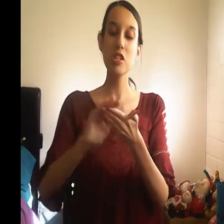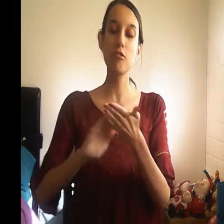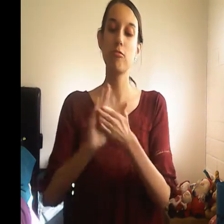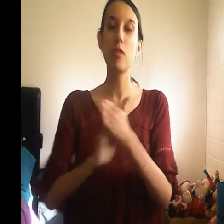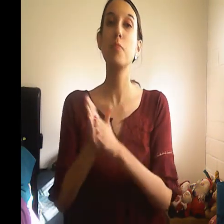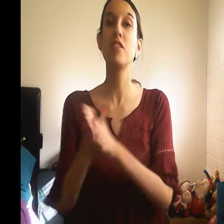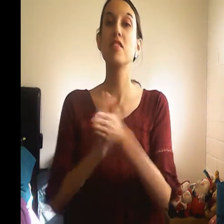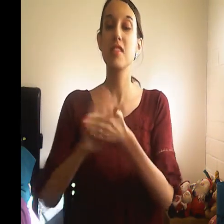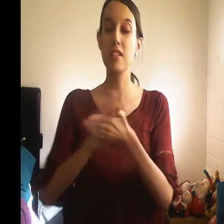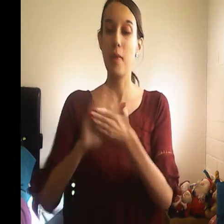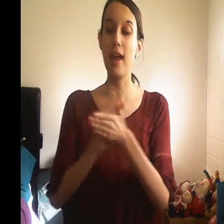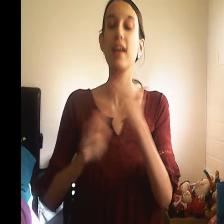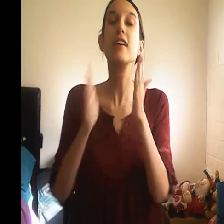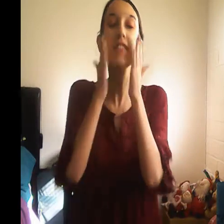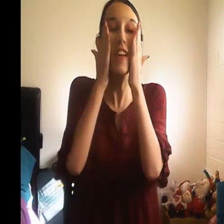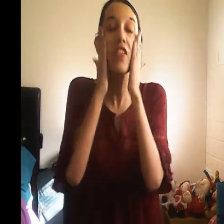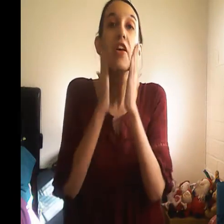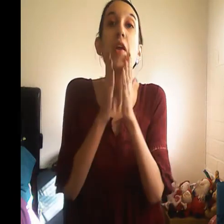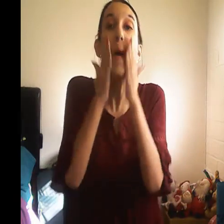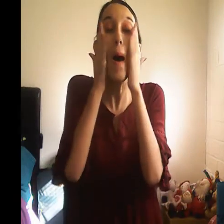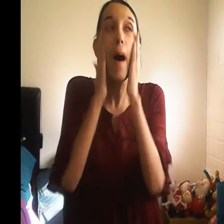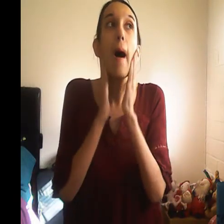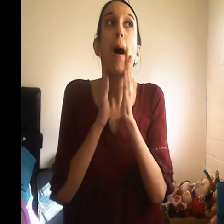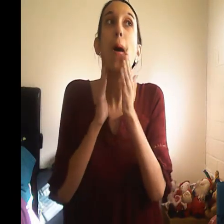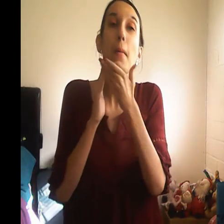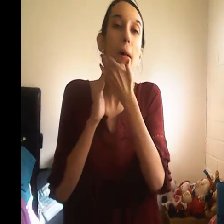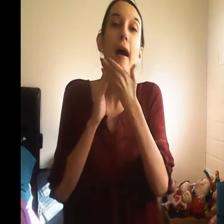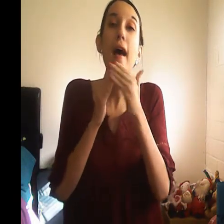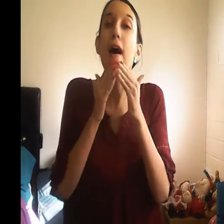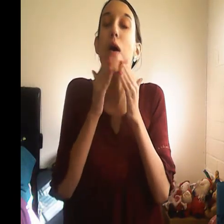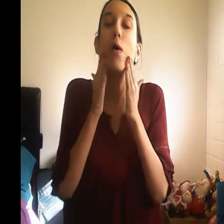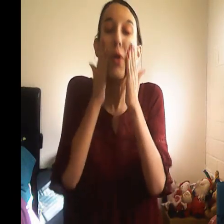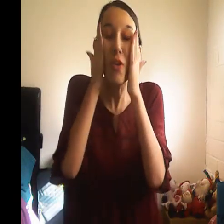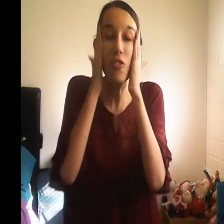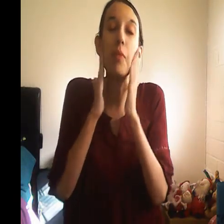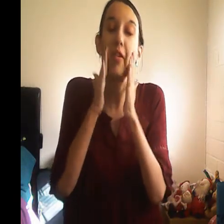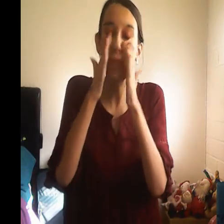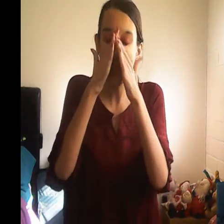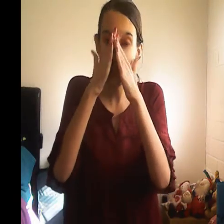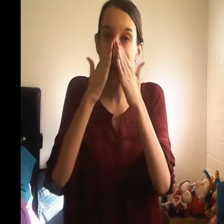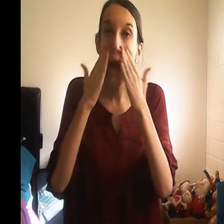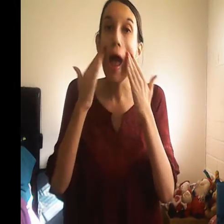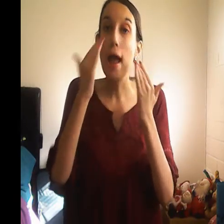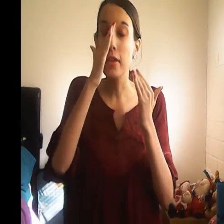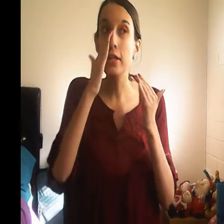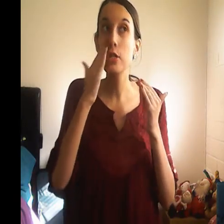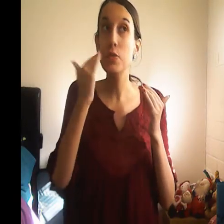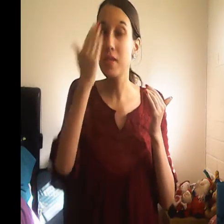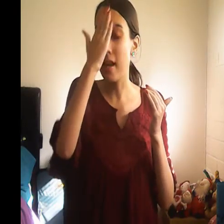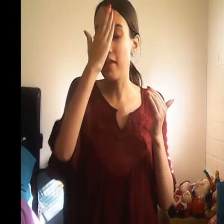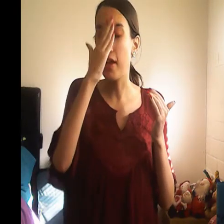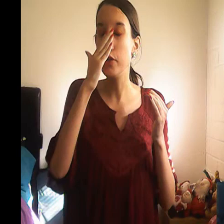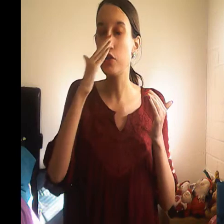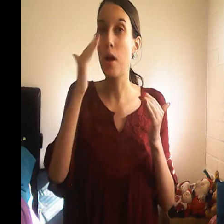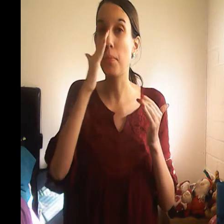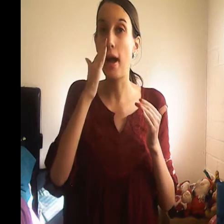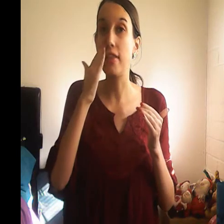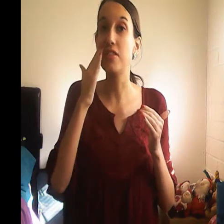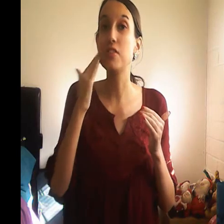gonna rub this into my hands and then apply it all over my face and they do say that you should apply this